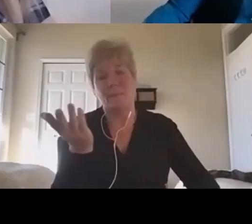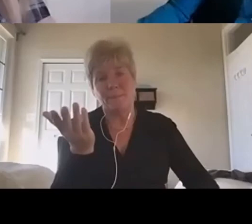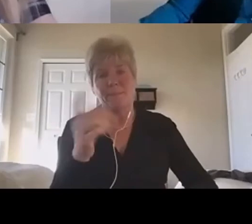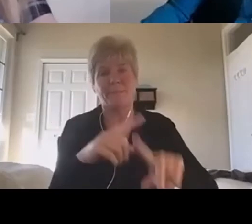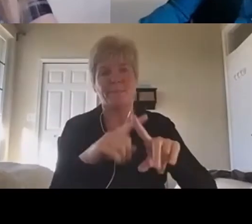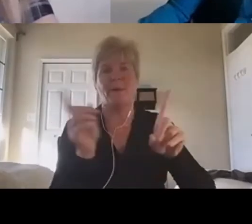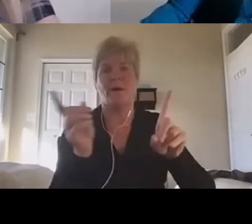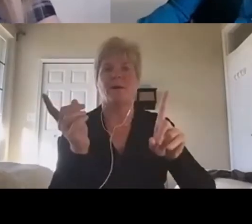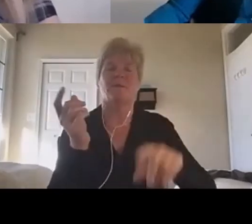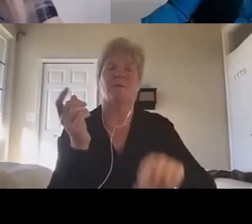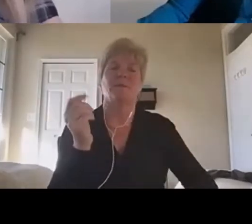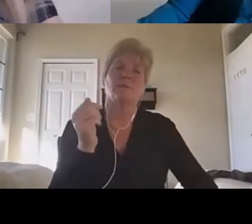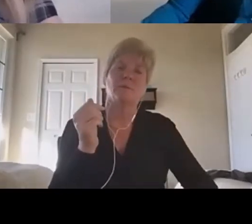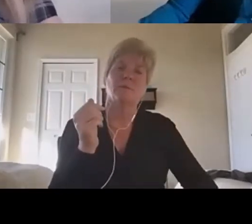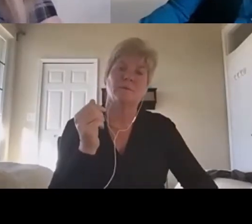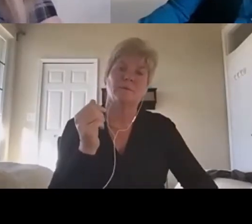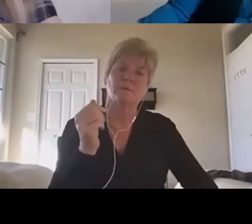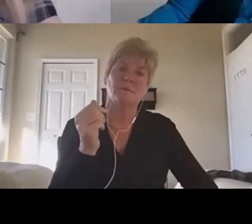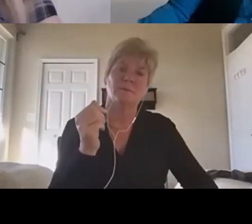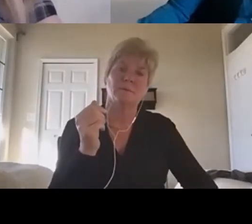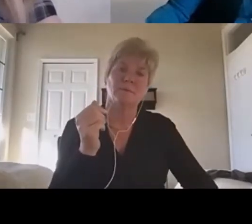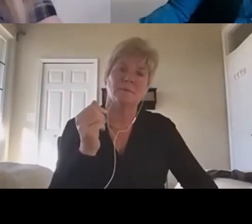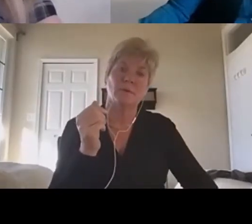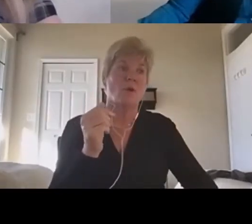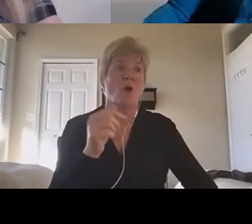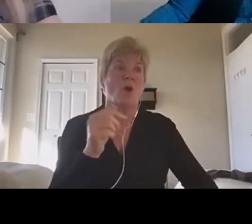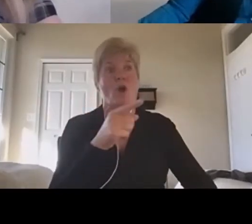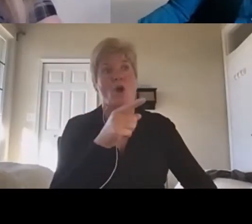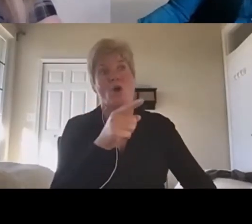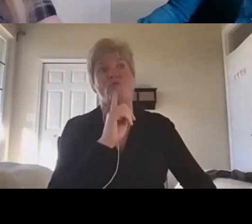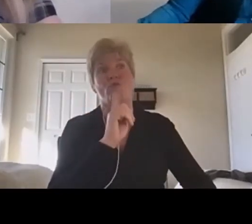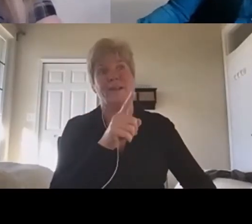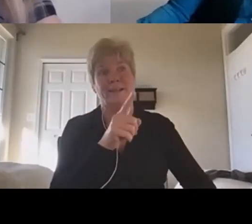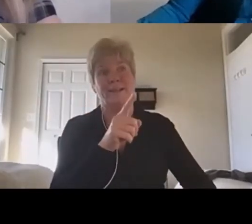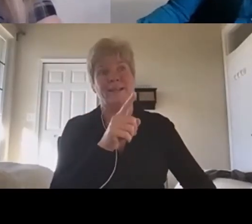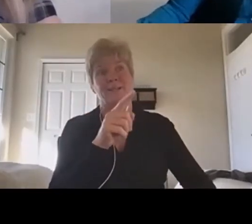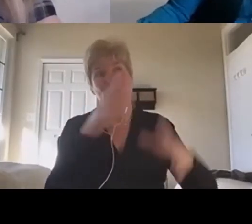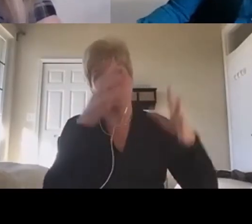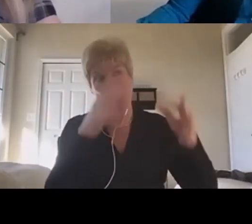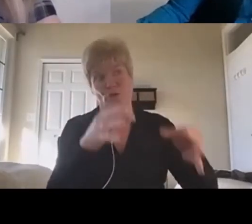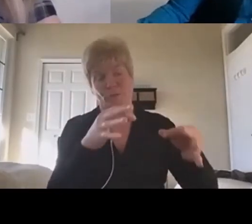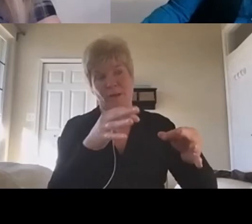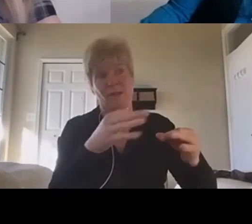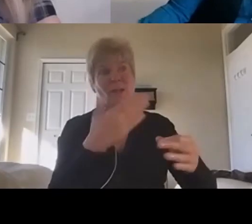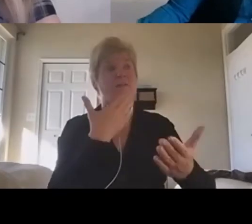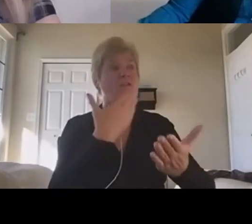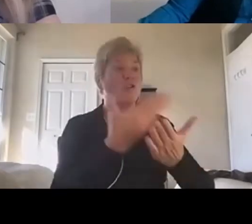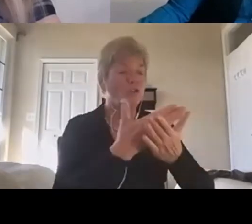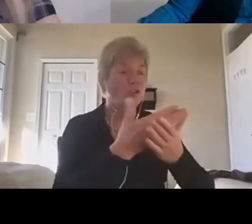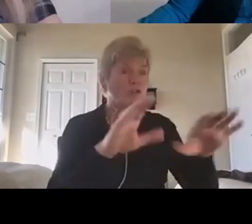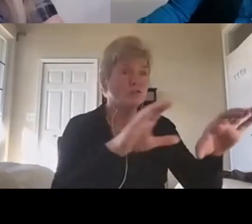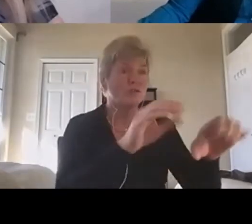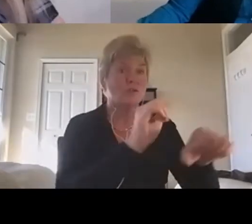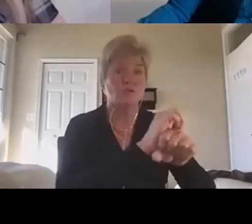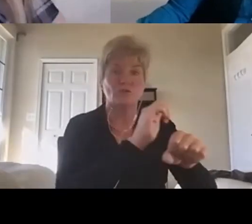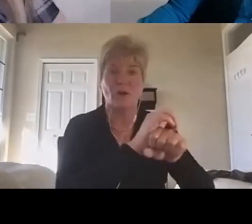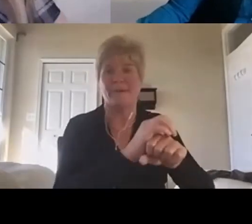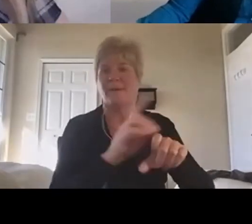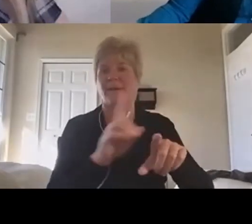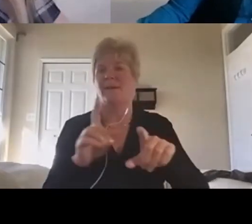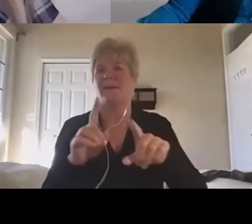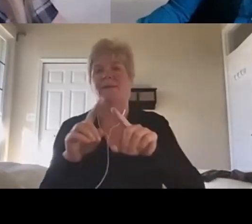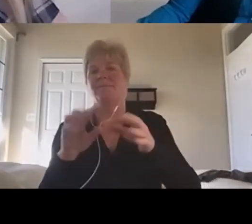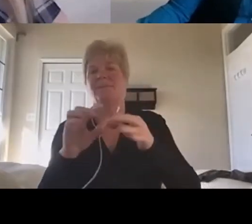you are doing your job well, um, is based upon data that the system has gathered on, um,